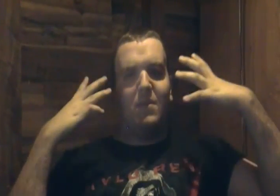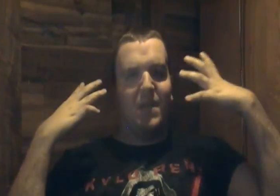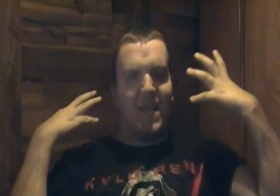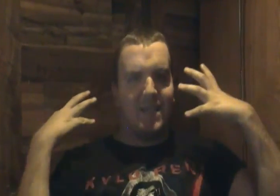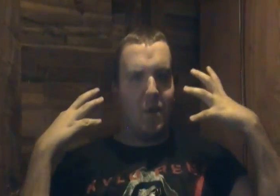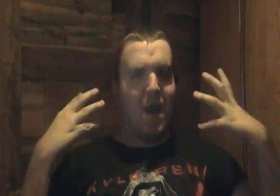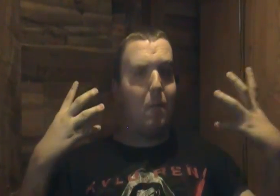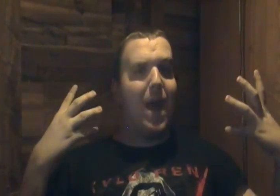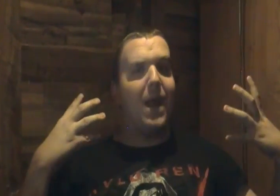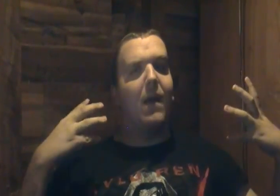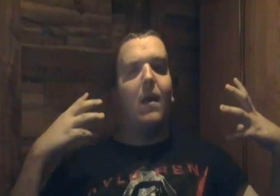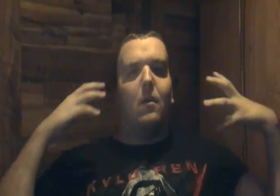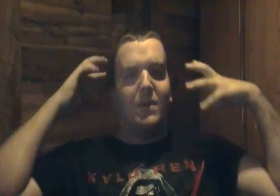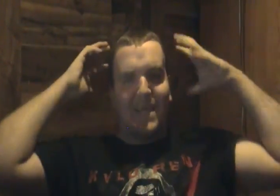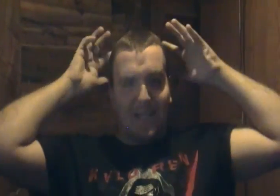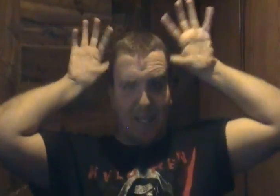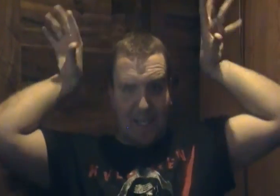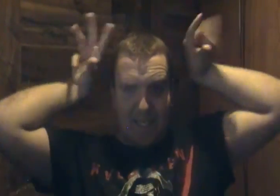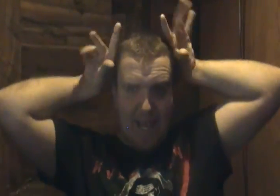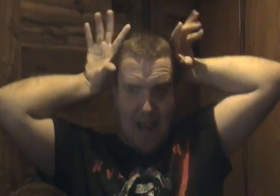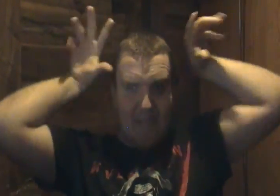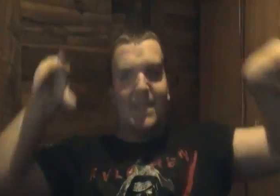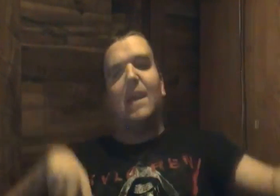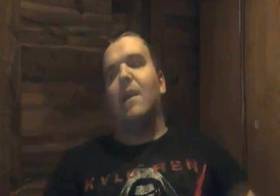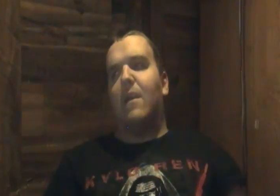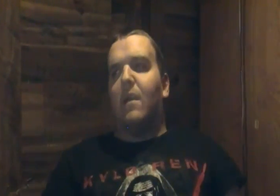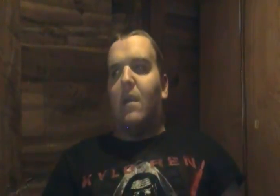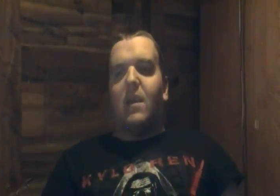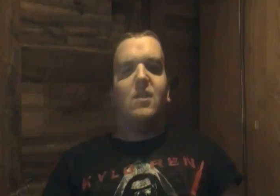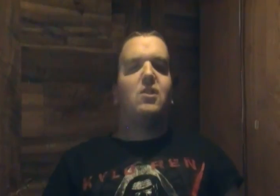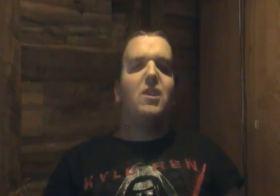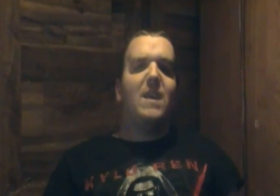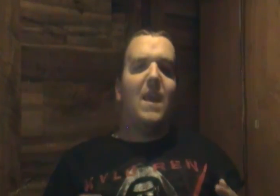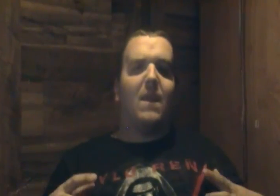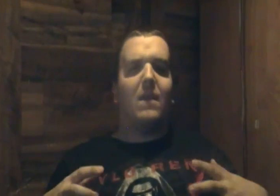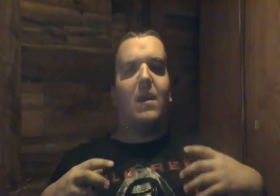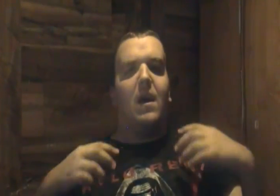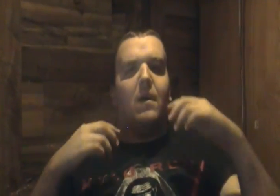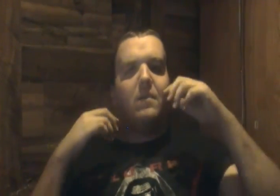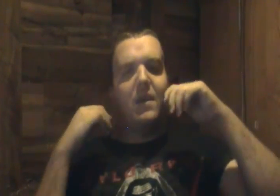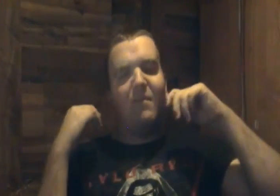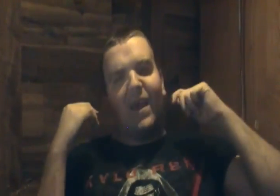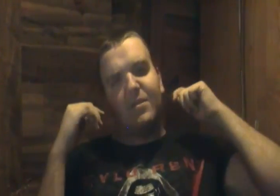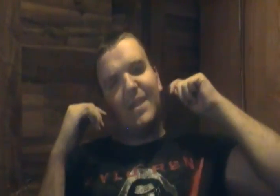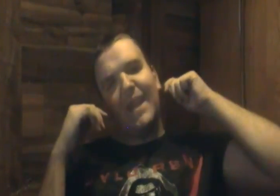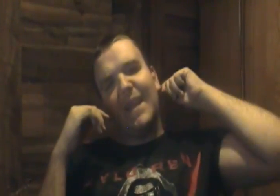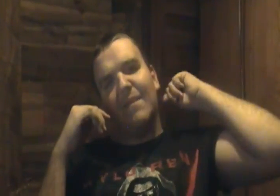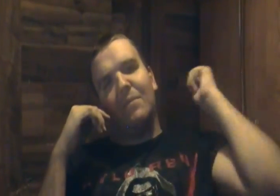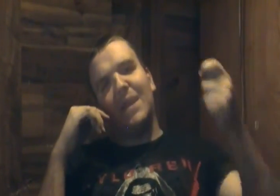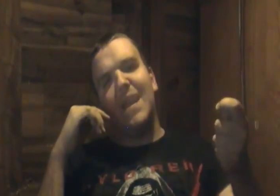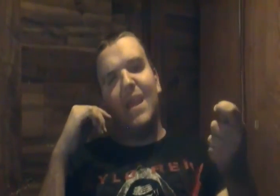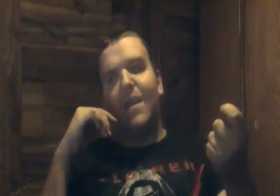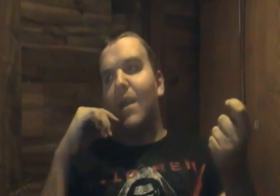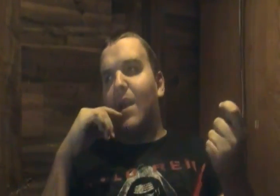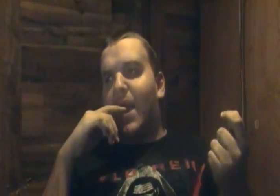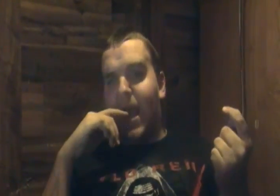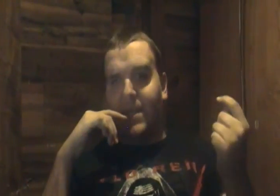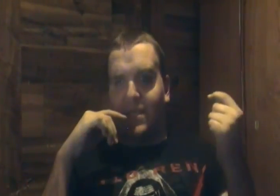medusa gets her hair back which is actually the snakes she can um the final snake can give them the key and